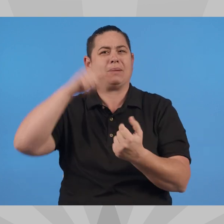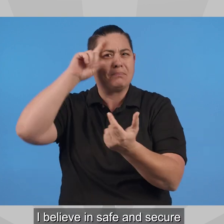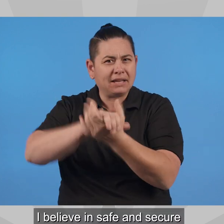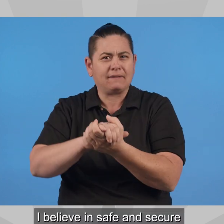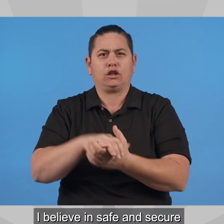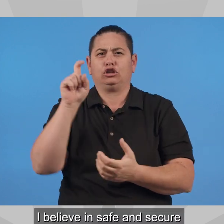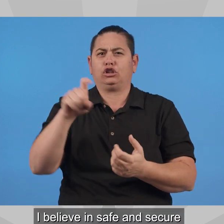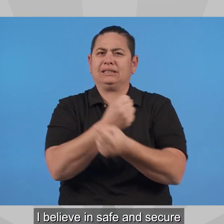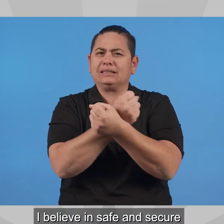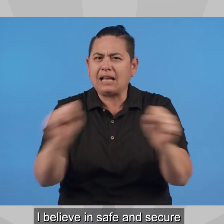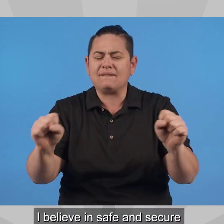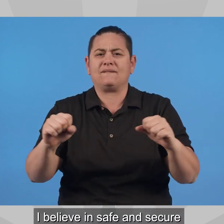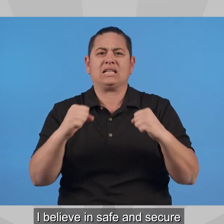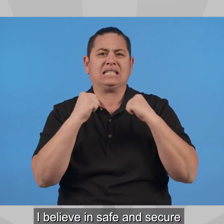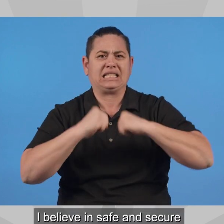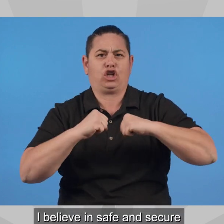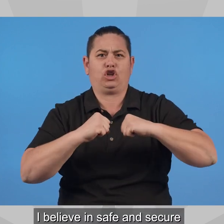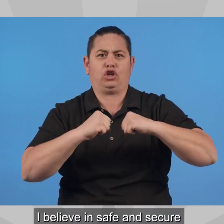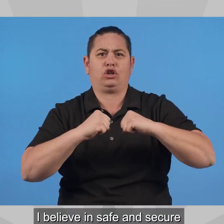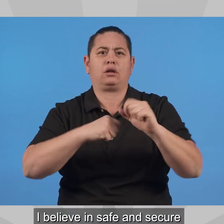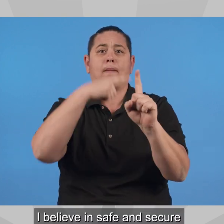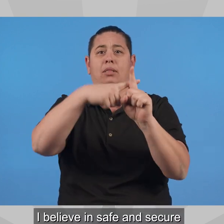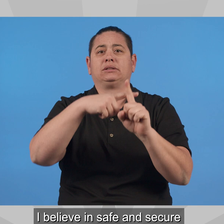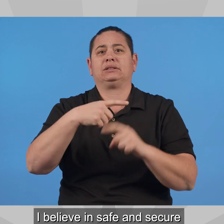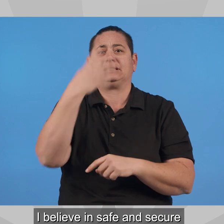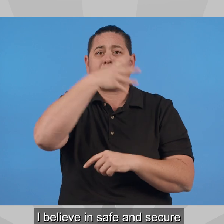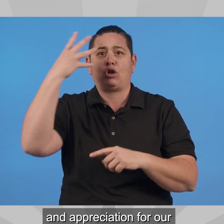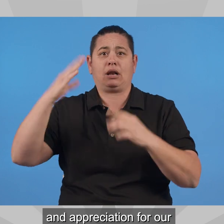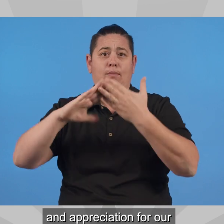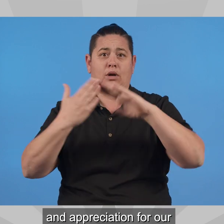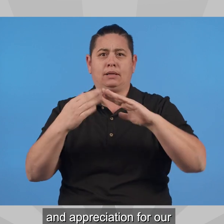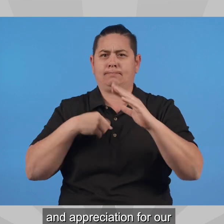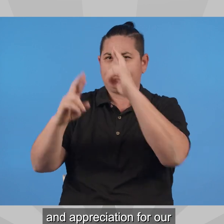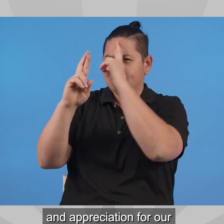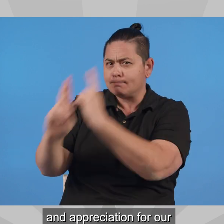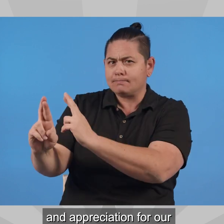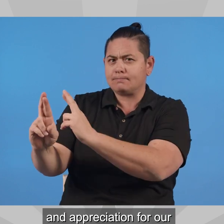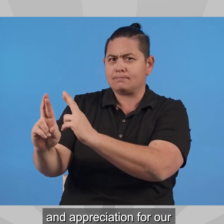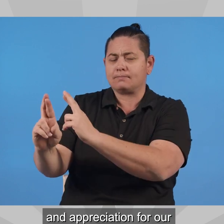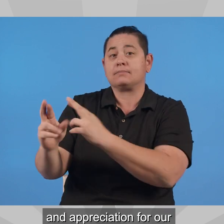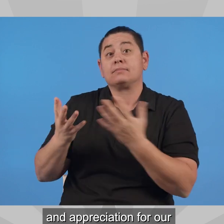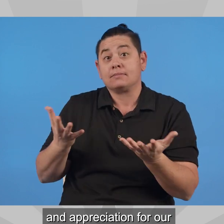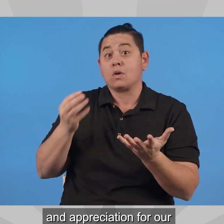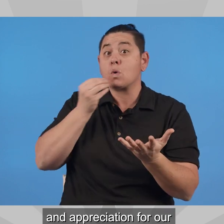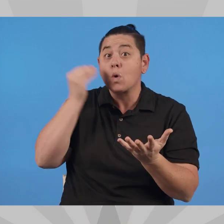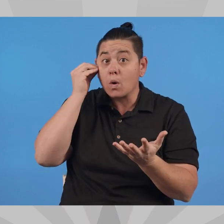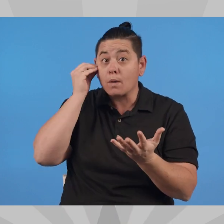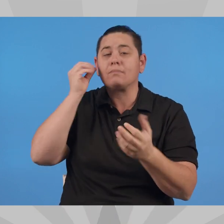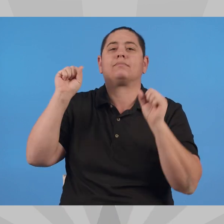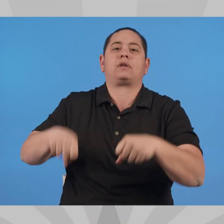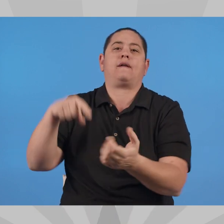I believe in safe and secure borders, as well as respect and appreciation for our immigrant communities.